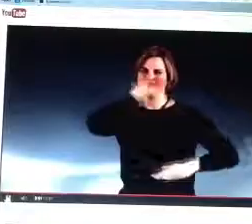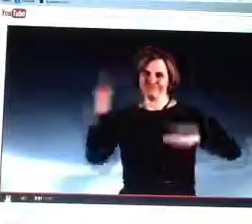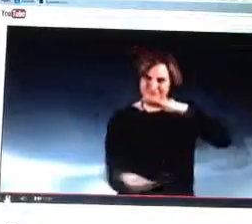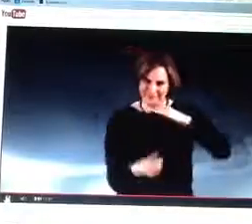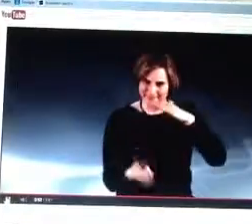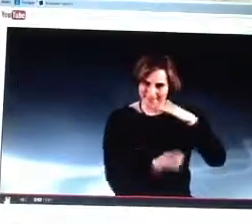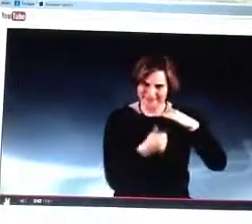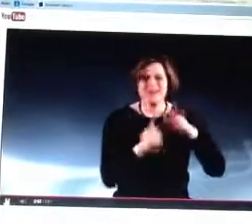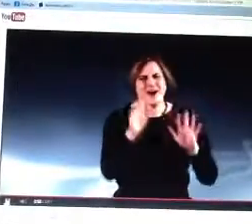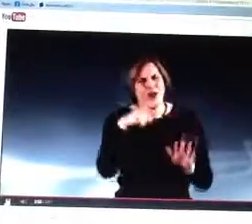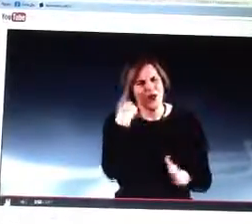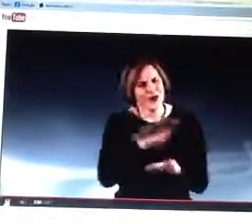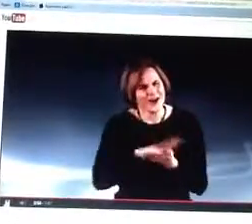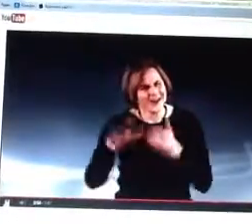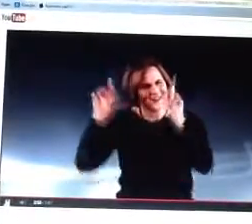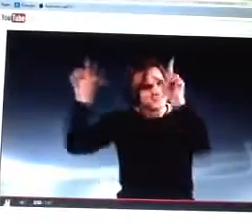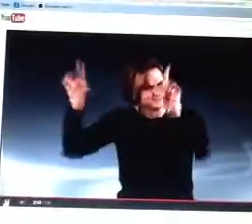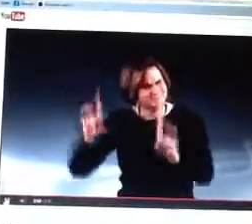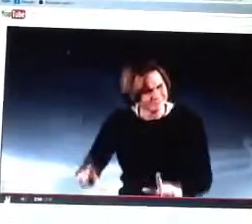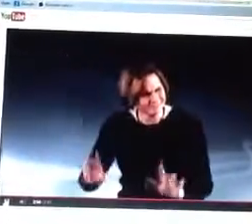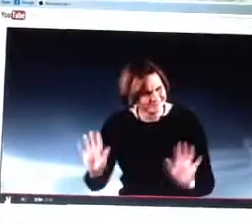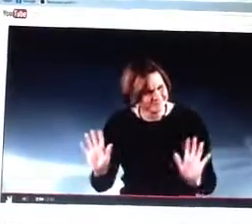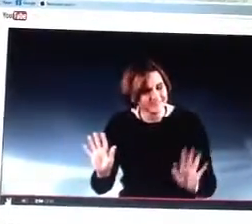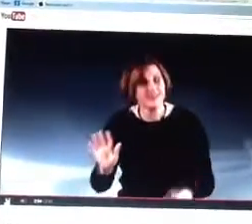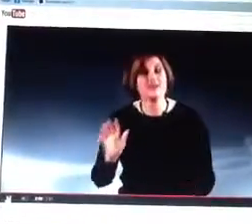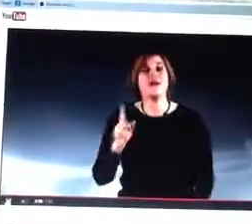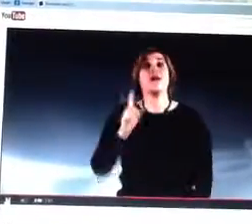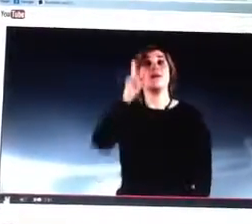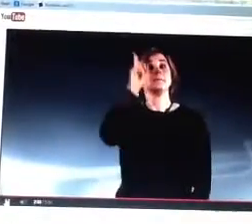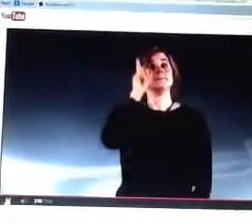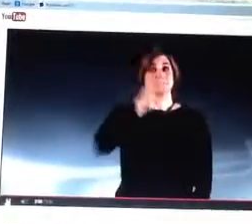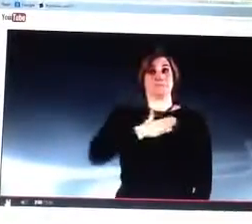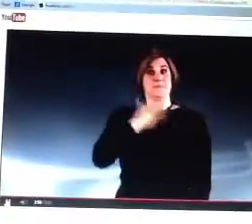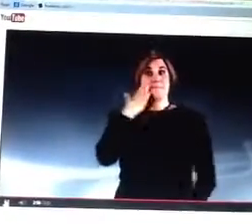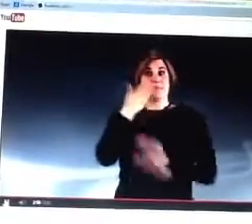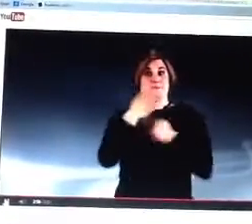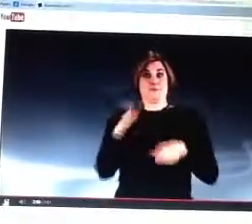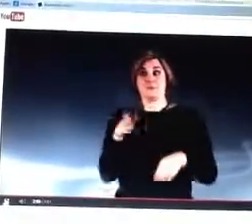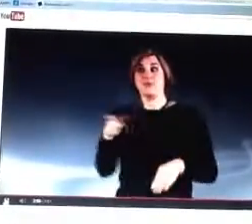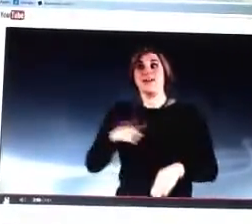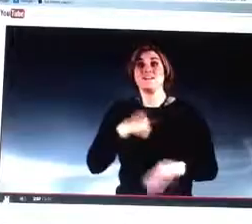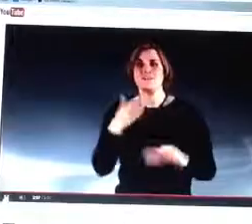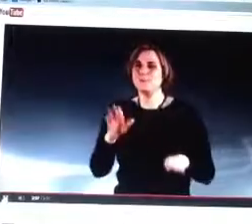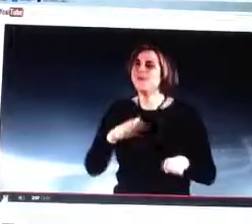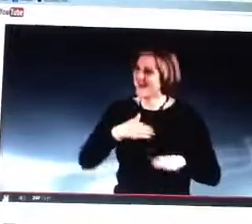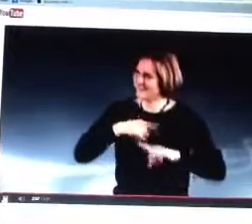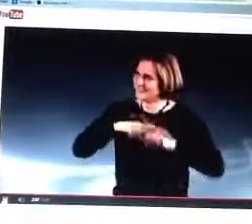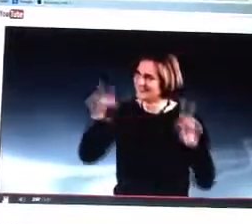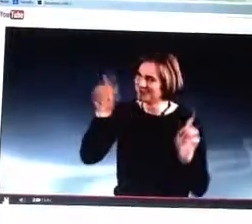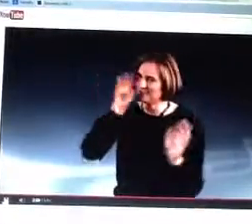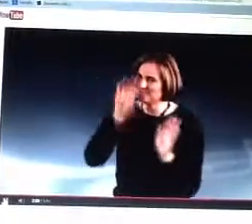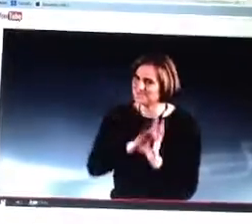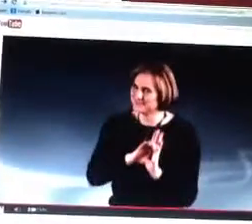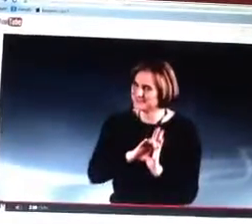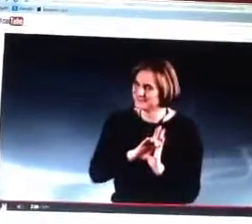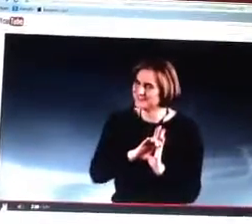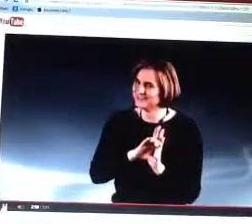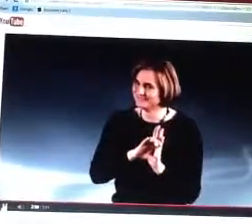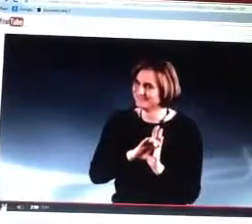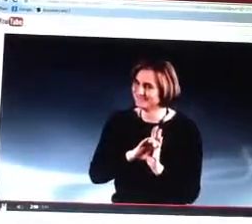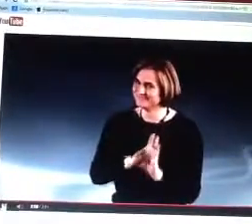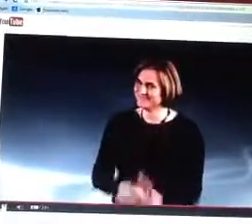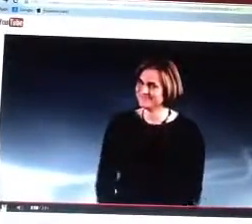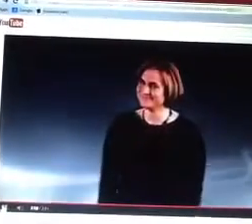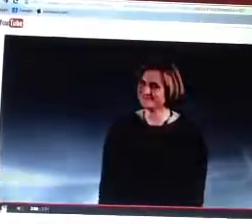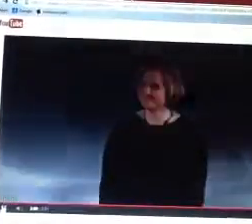But now, the two blue pictures that he put up? Yeah, they were nice, but I took them down. One was upstairs in my room, one was